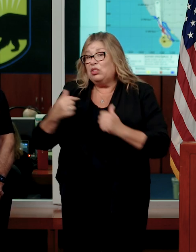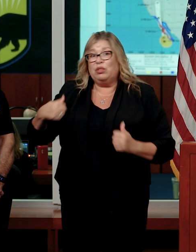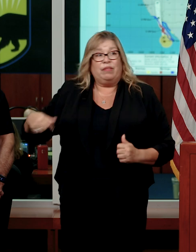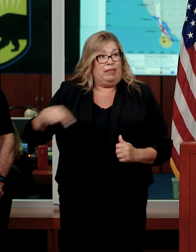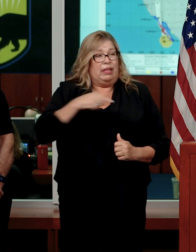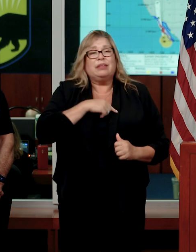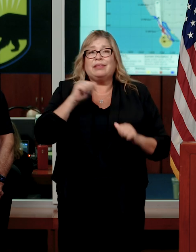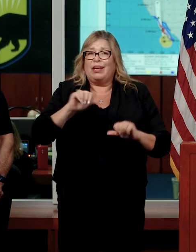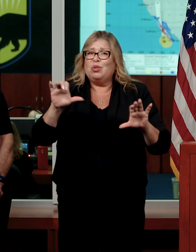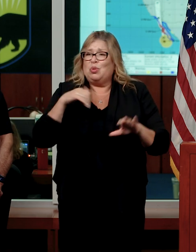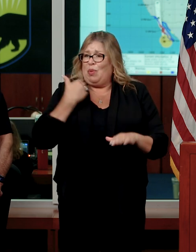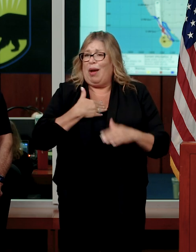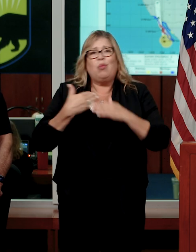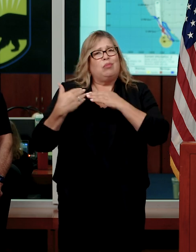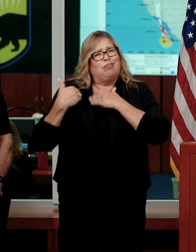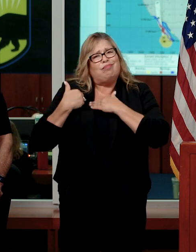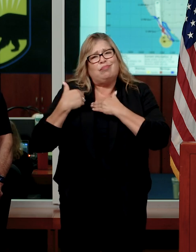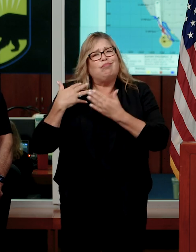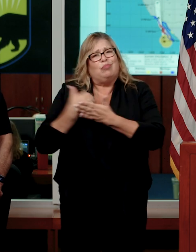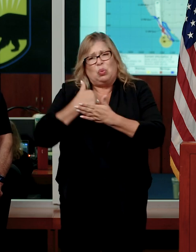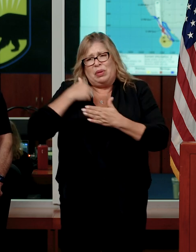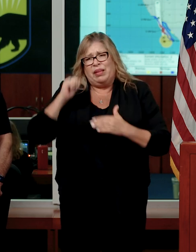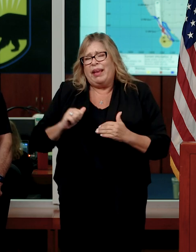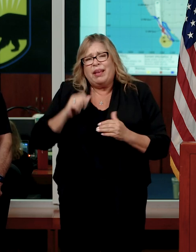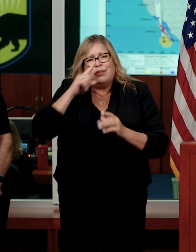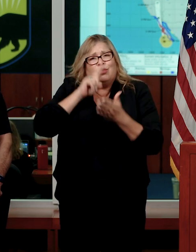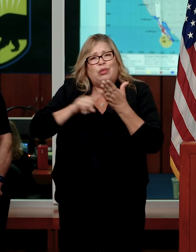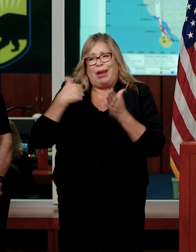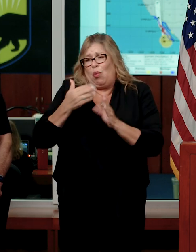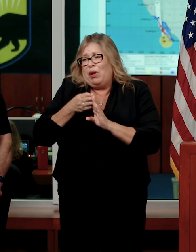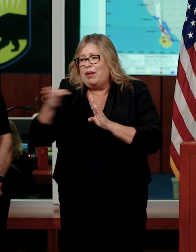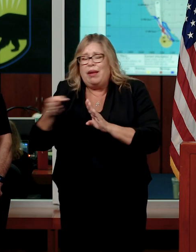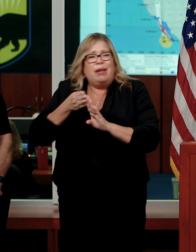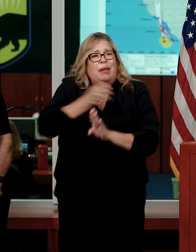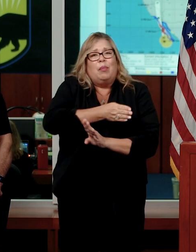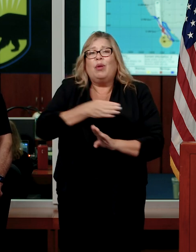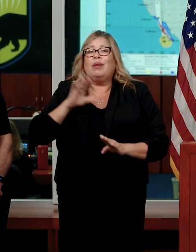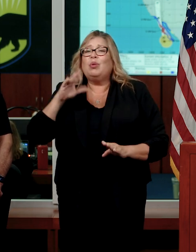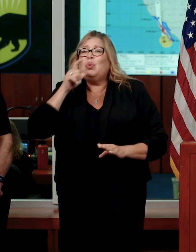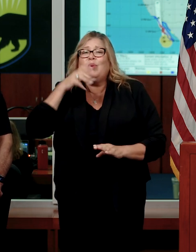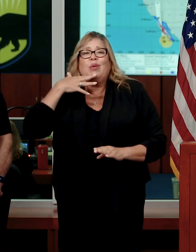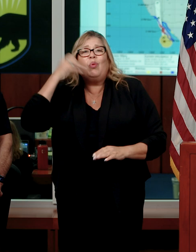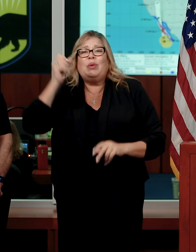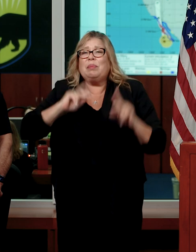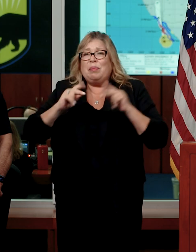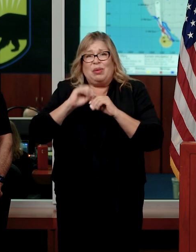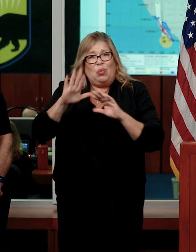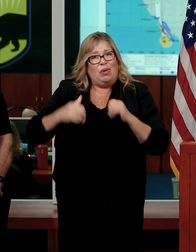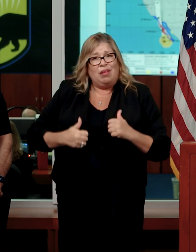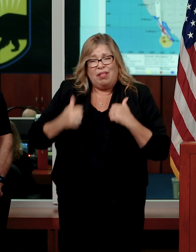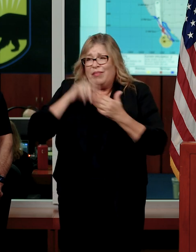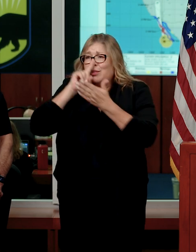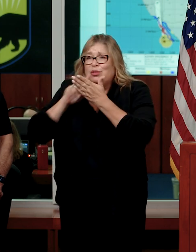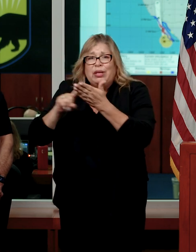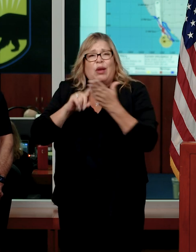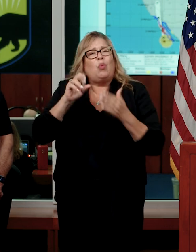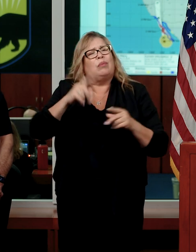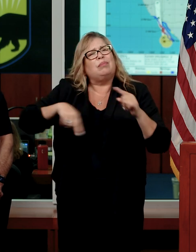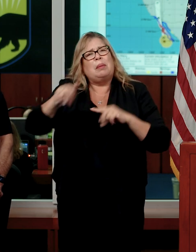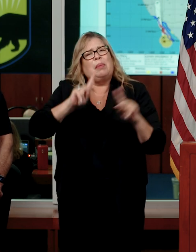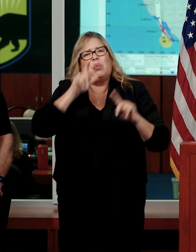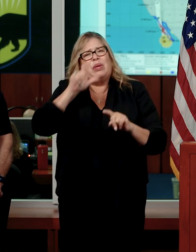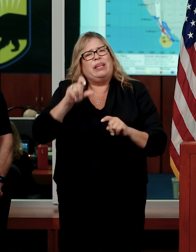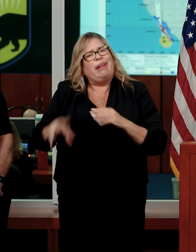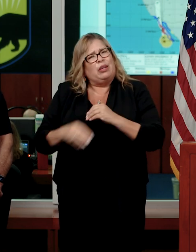Please check in on your neighbor, connect with the older person in your life, and offer support to the person who might need some additional help. We are